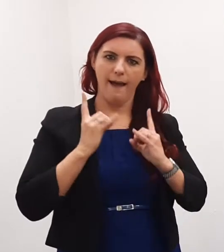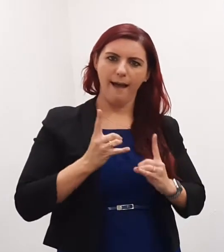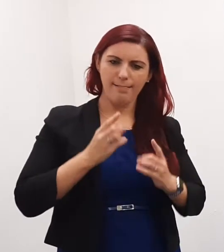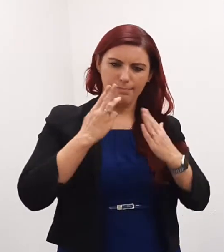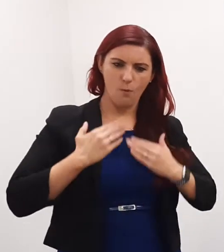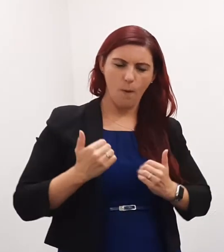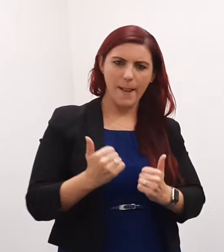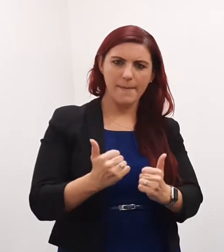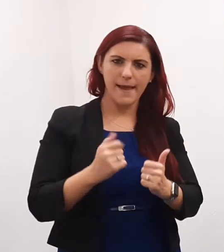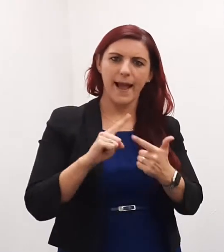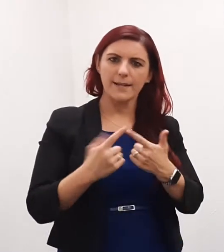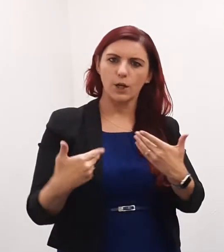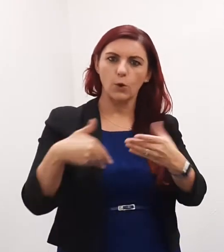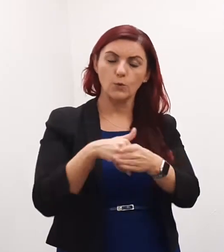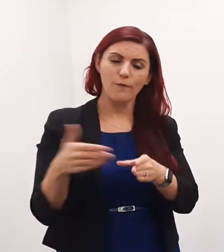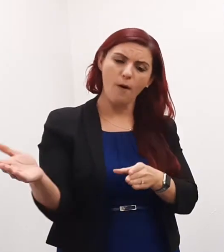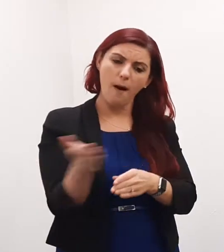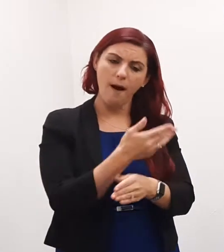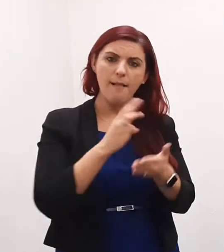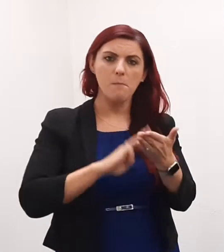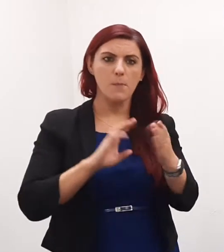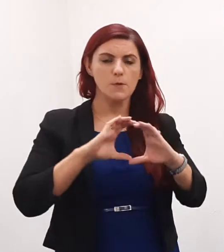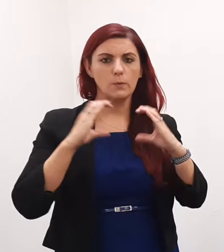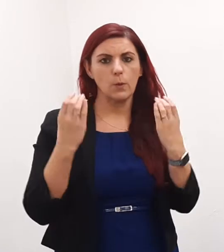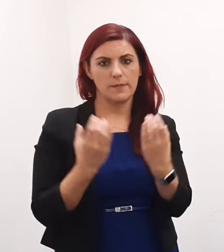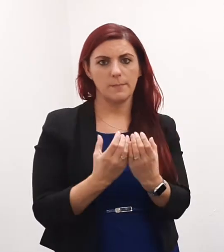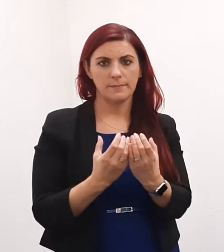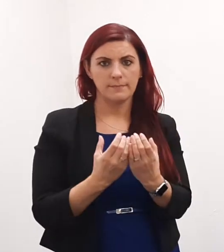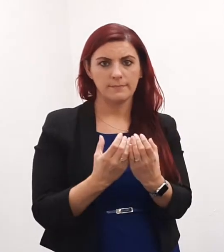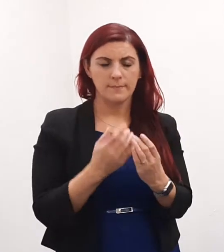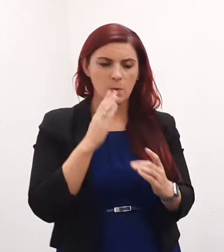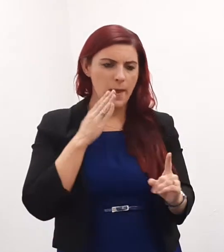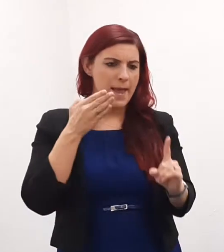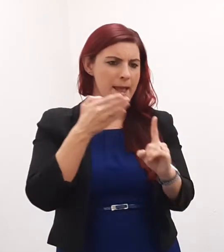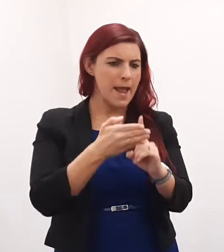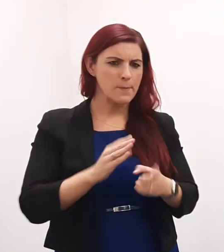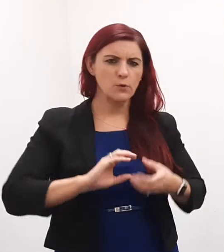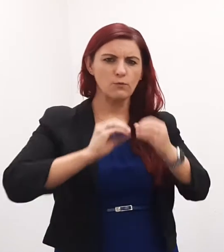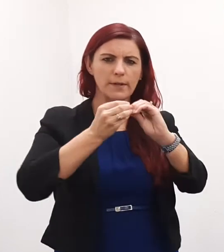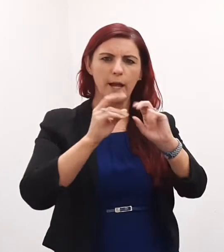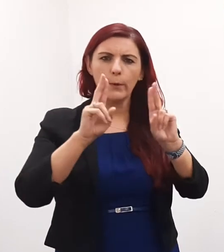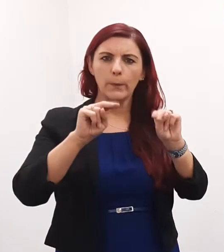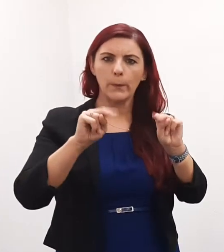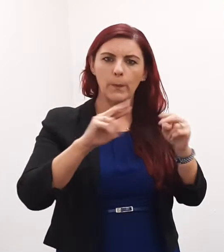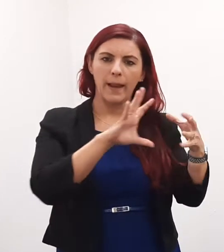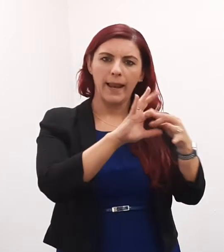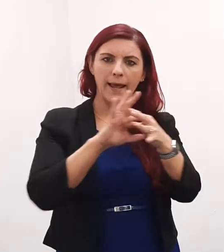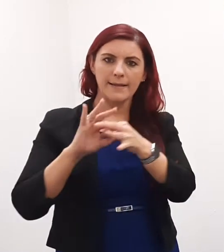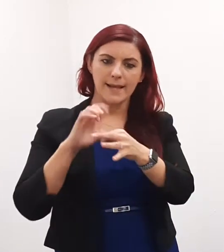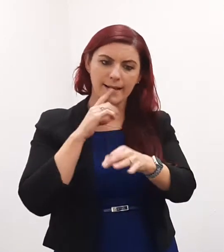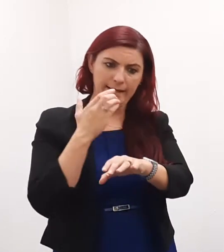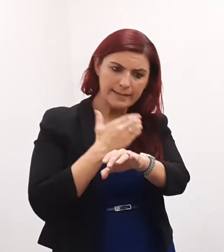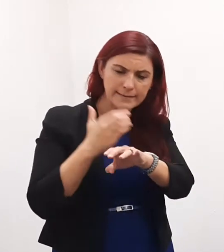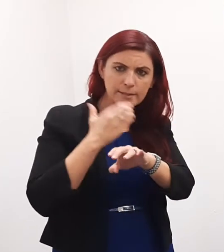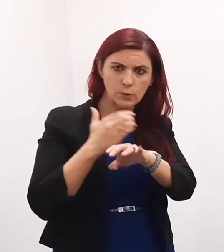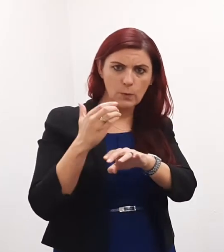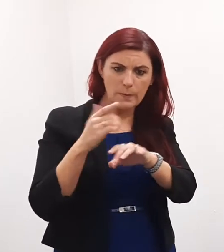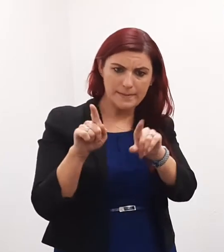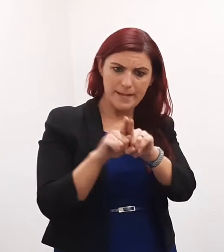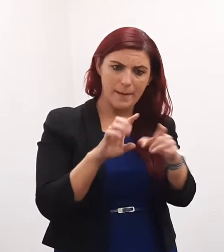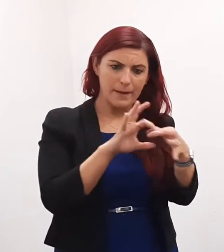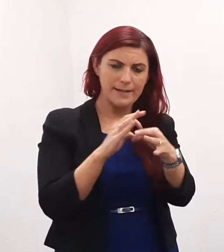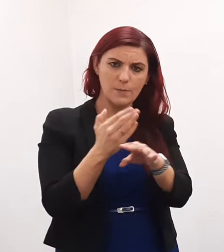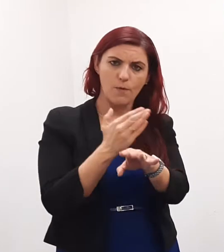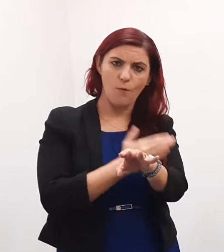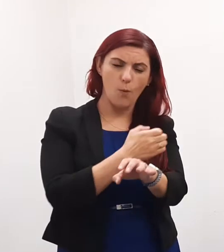inclusion for all members of our communities. We endeavour to create new links and continue existing links with all